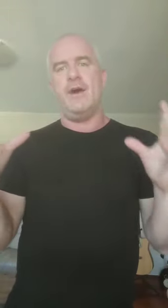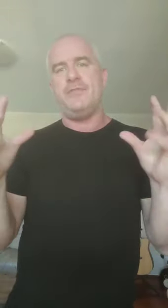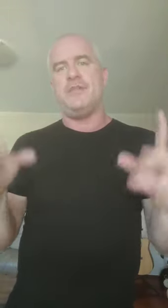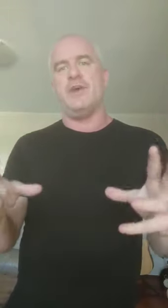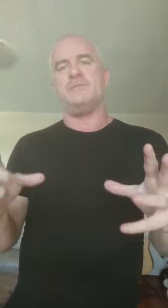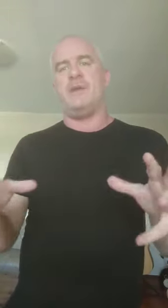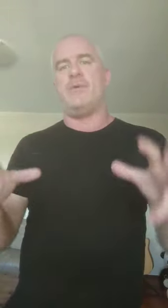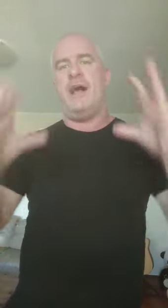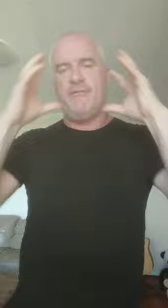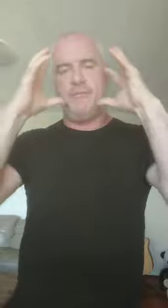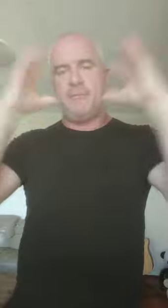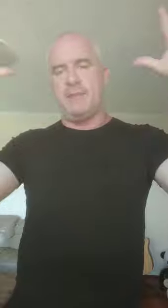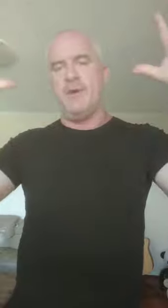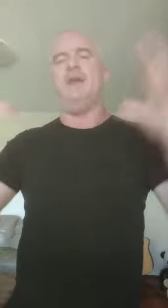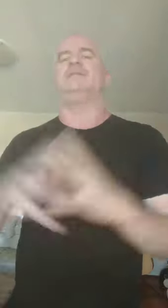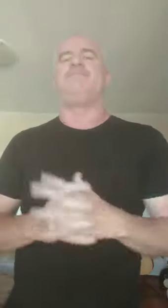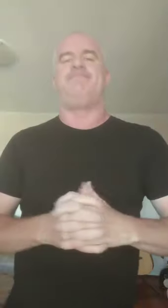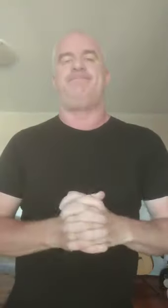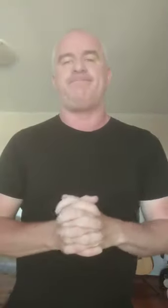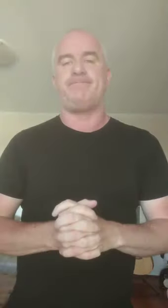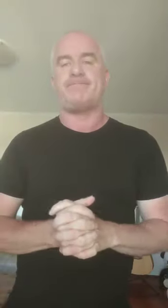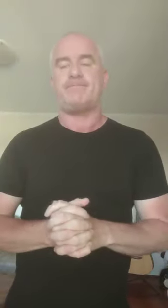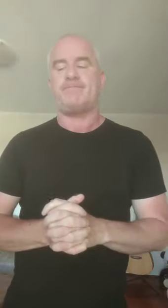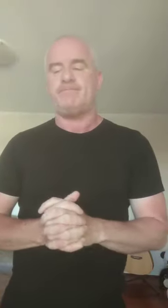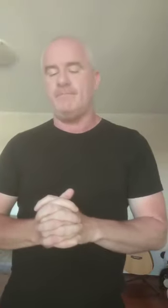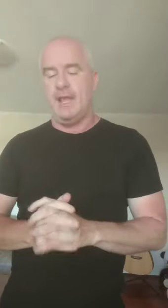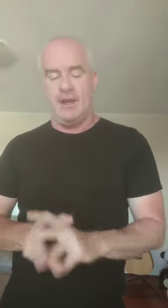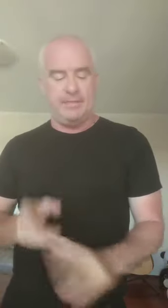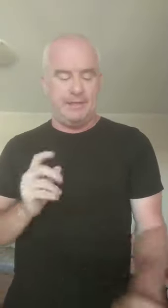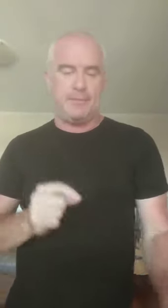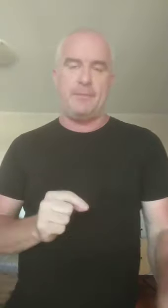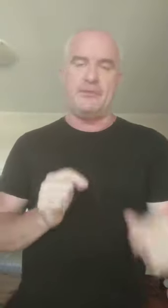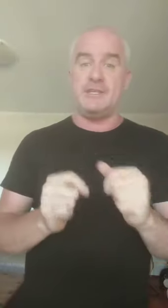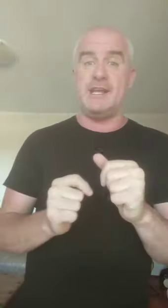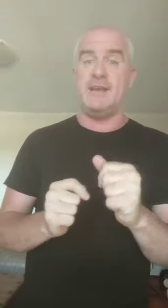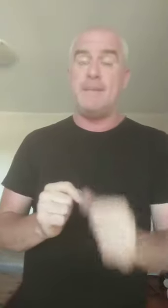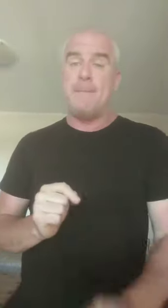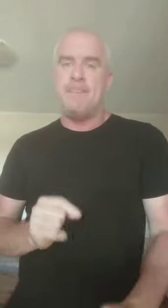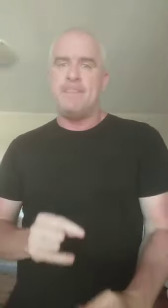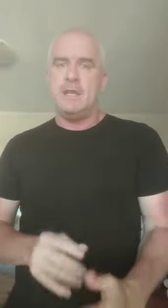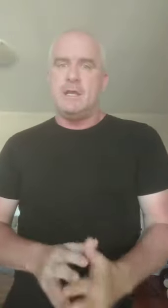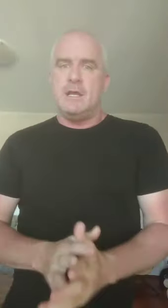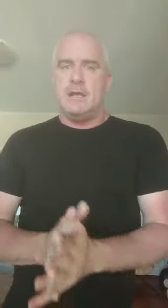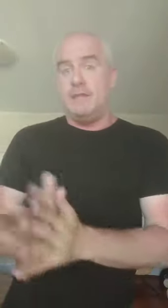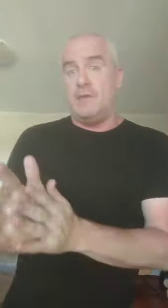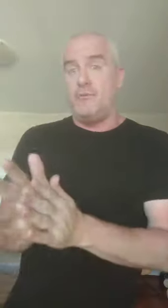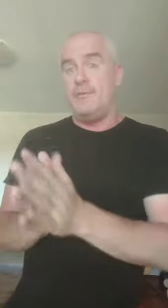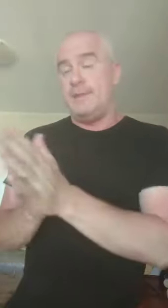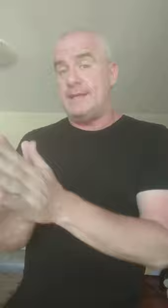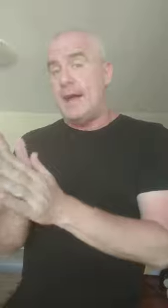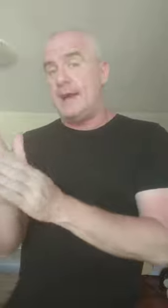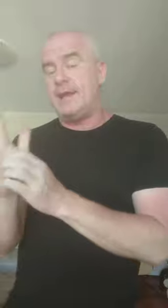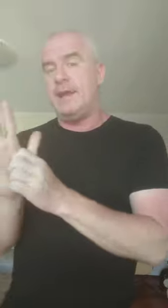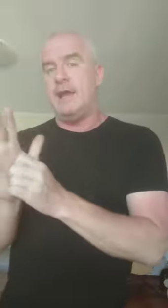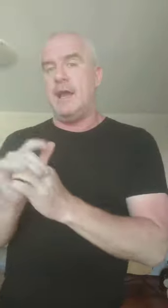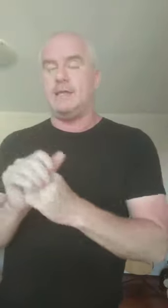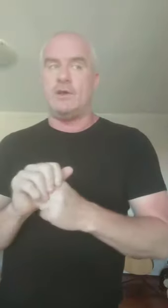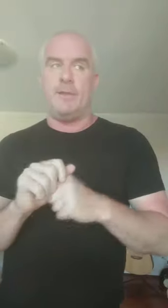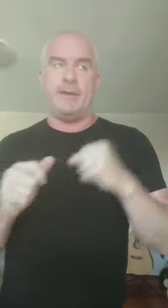I think those people have big minds. And I think the people who sit in their room in the dark and type